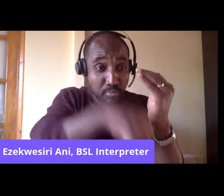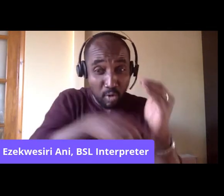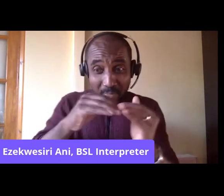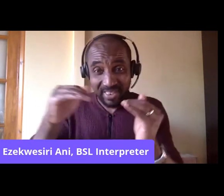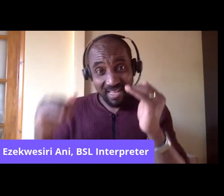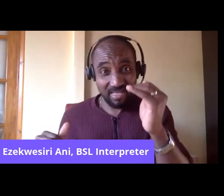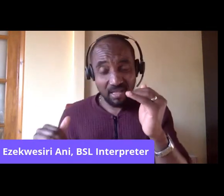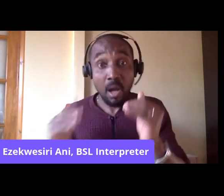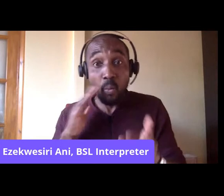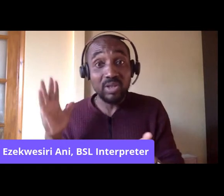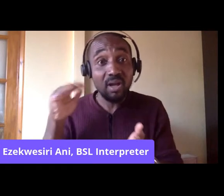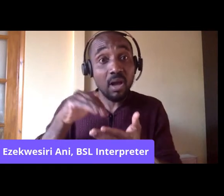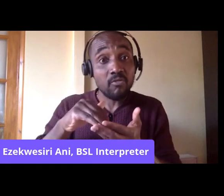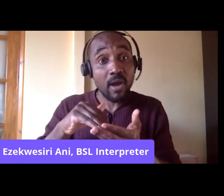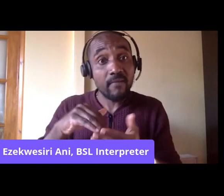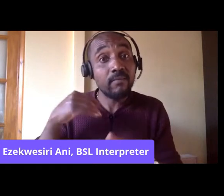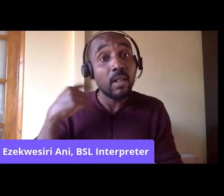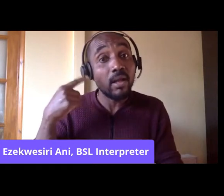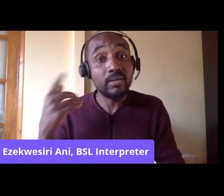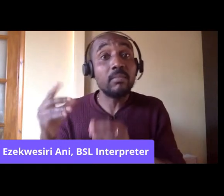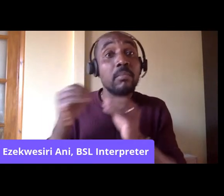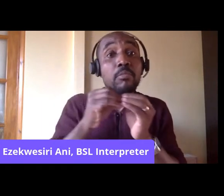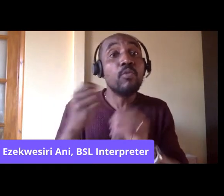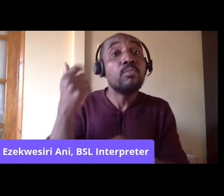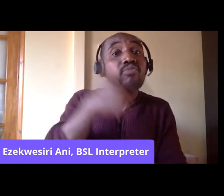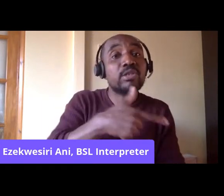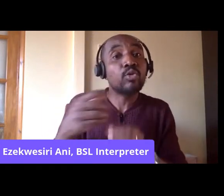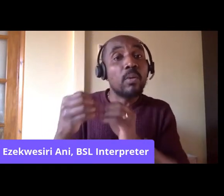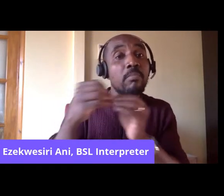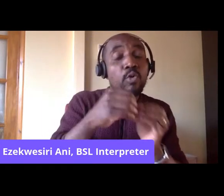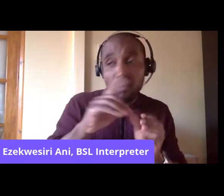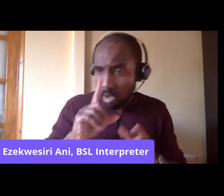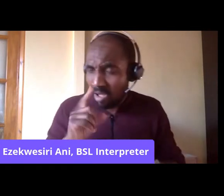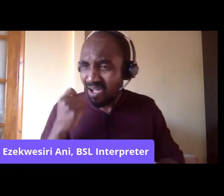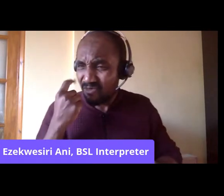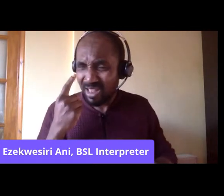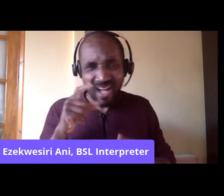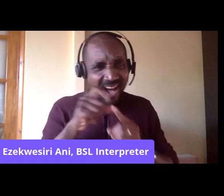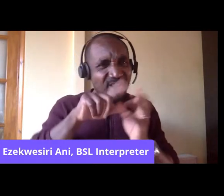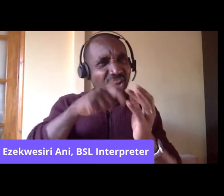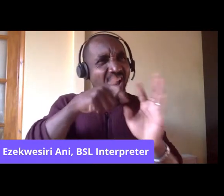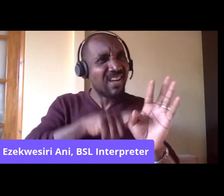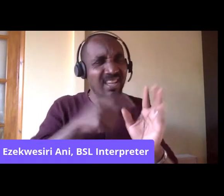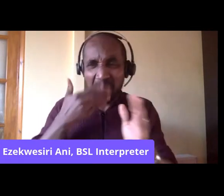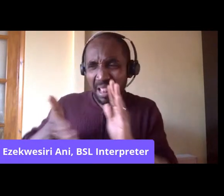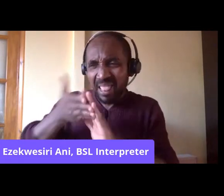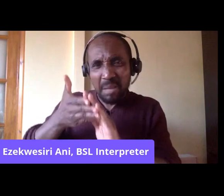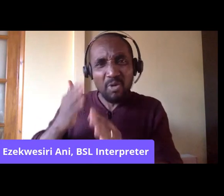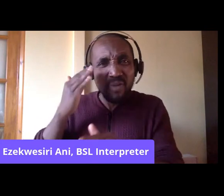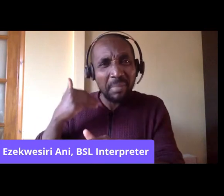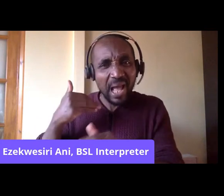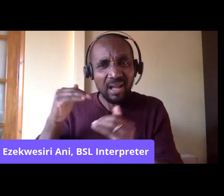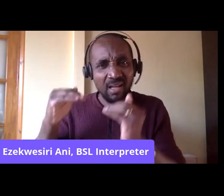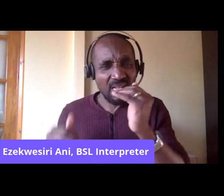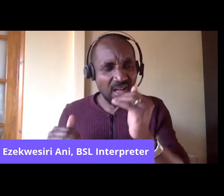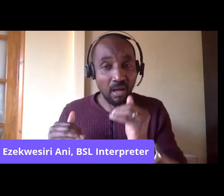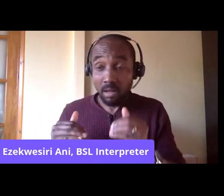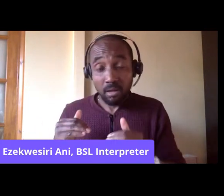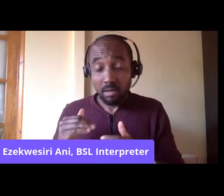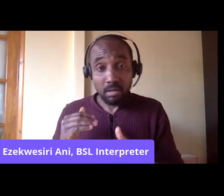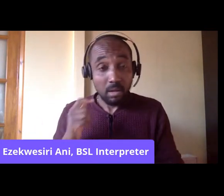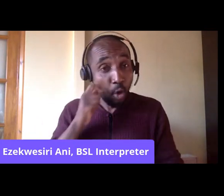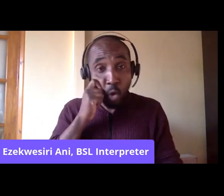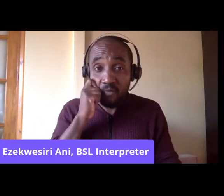appalled to hear in Bristol the unusual use of the term darkie and other really offensive